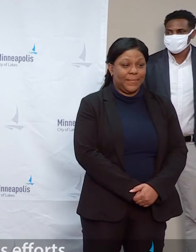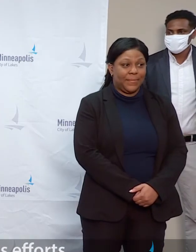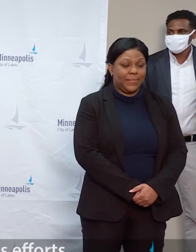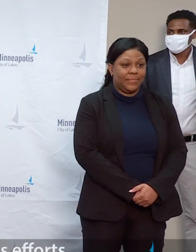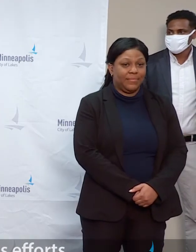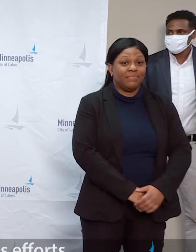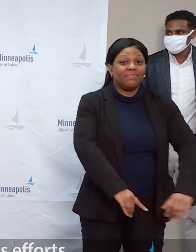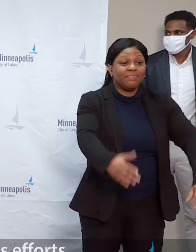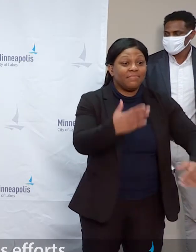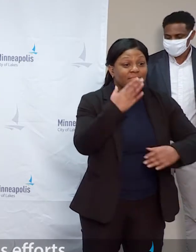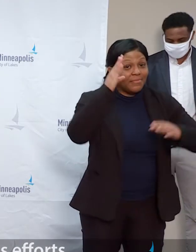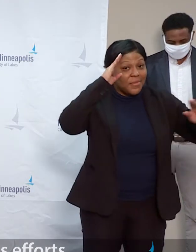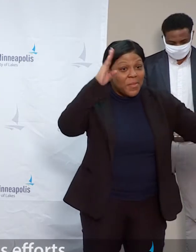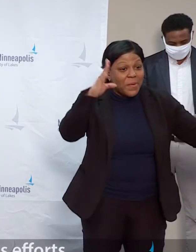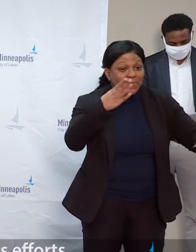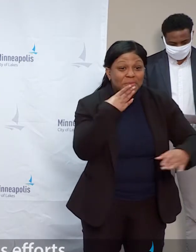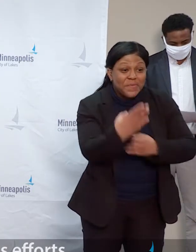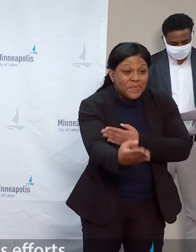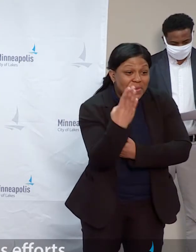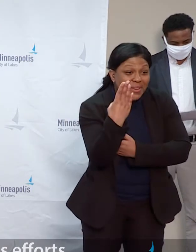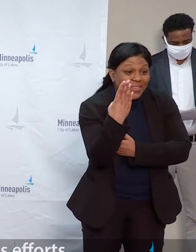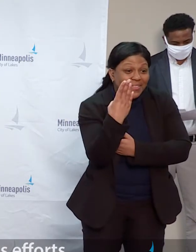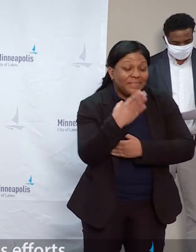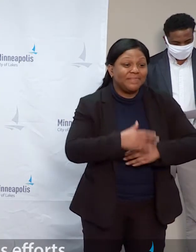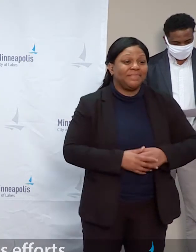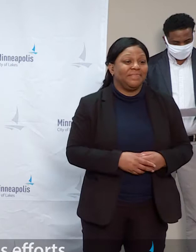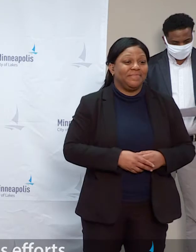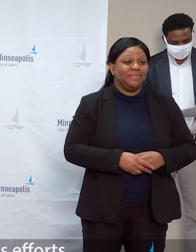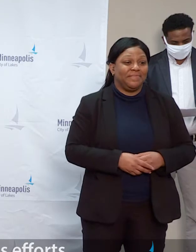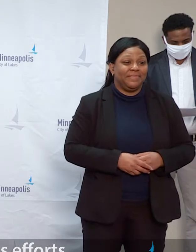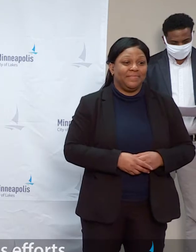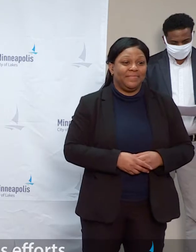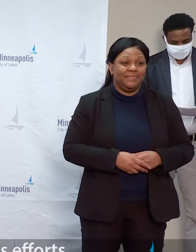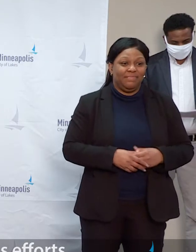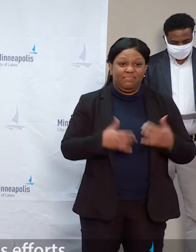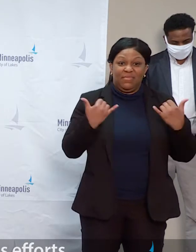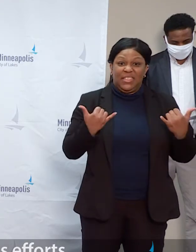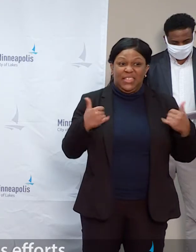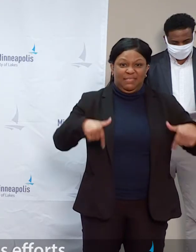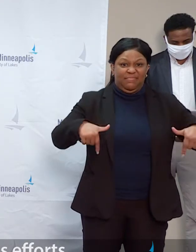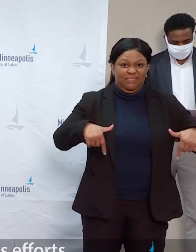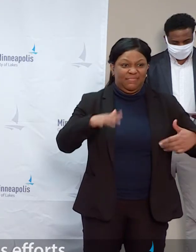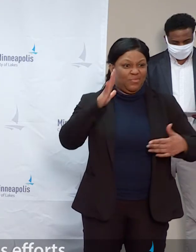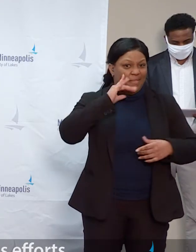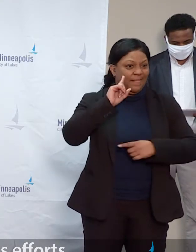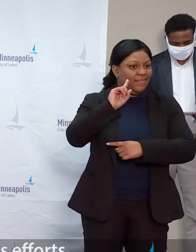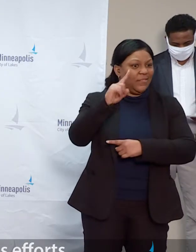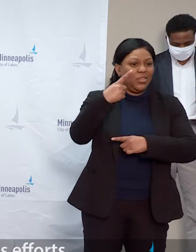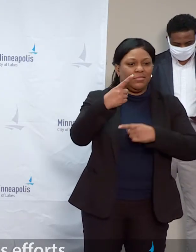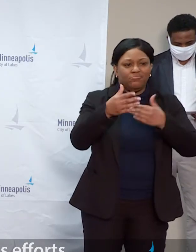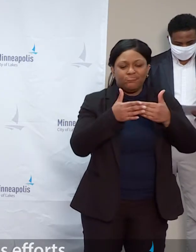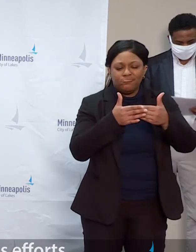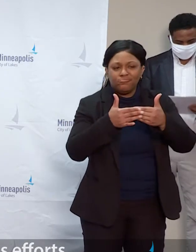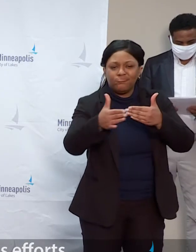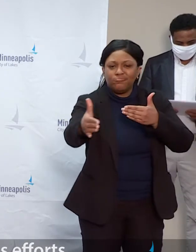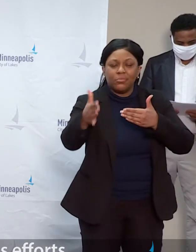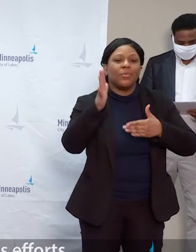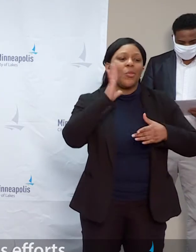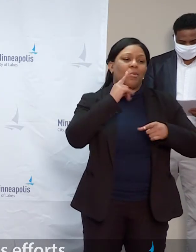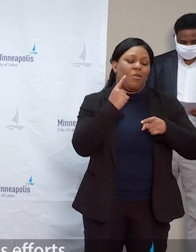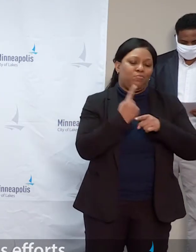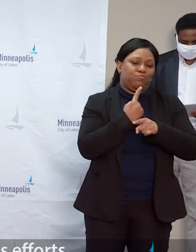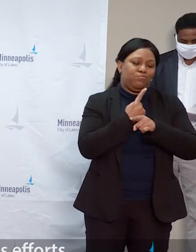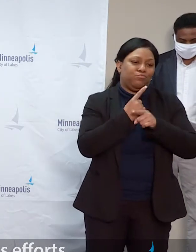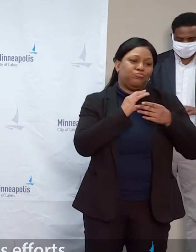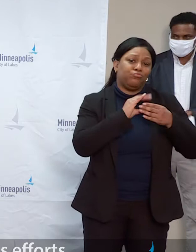Good morning. This will be the first of very regular briefings that you'll be receiving as we head